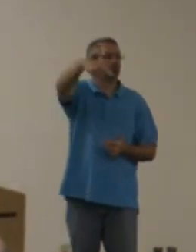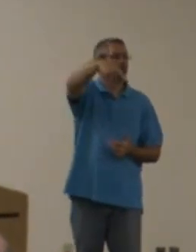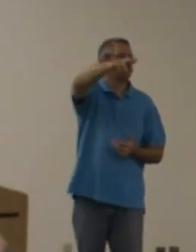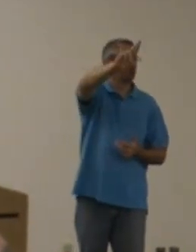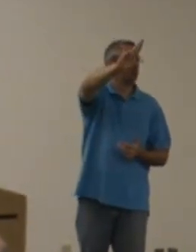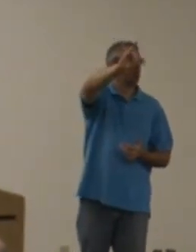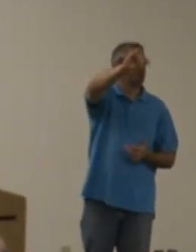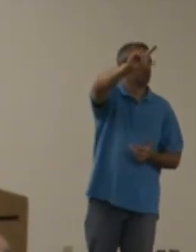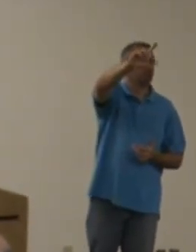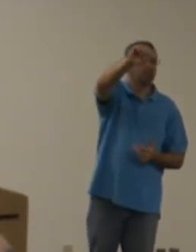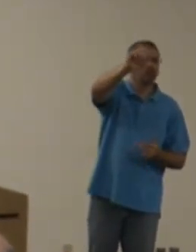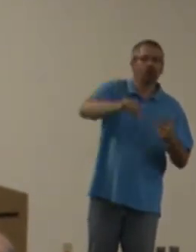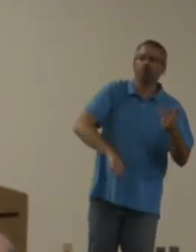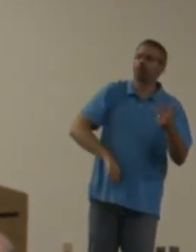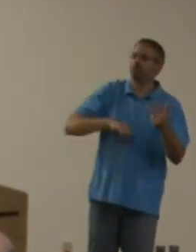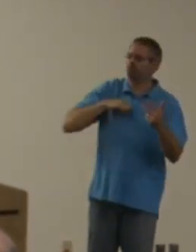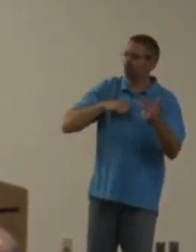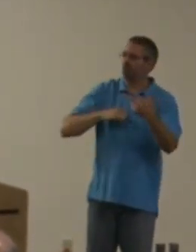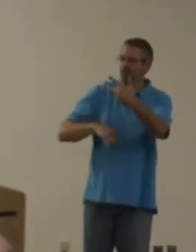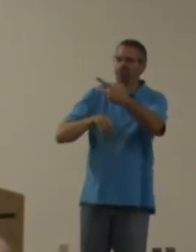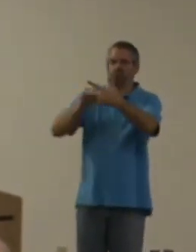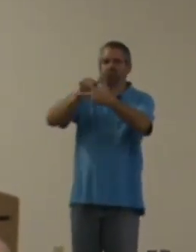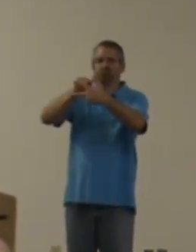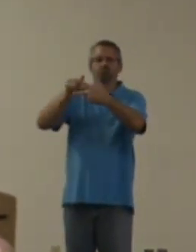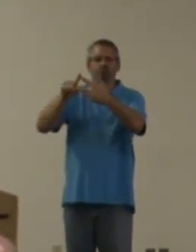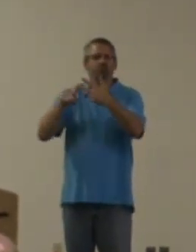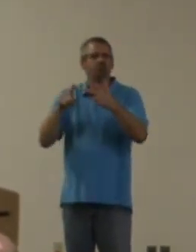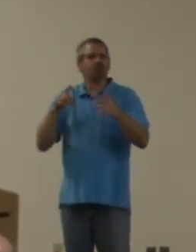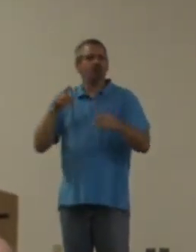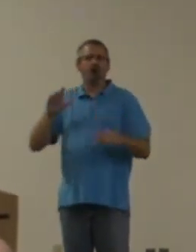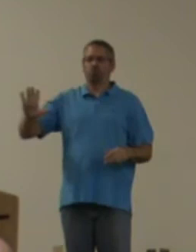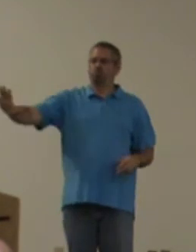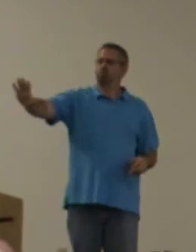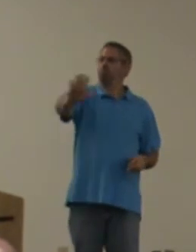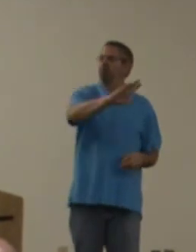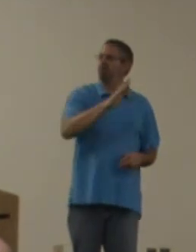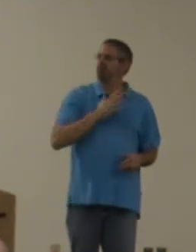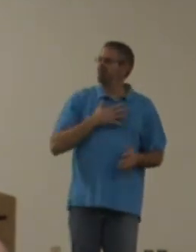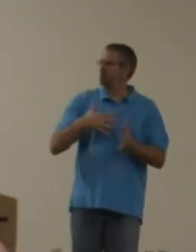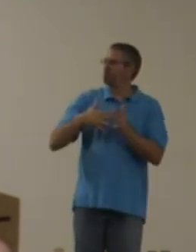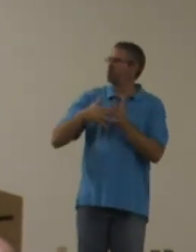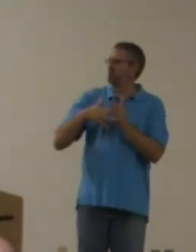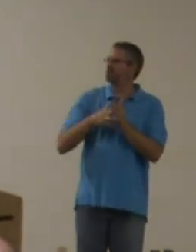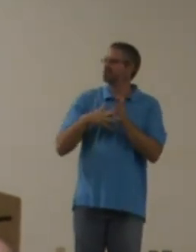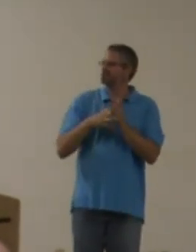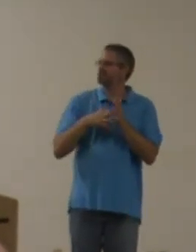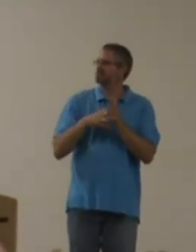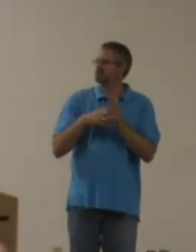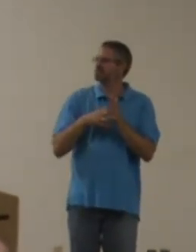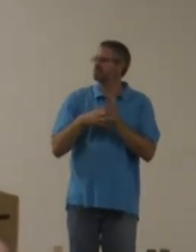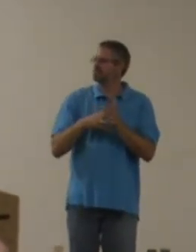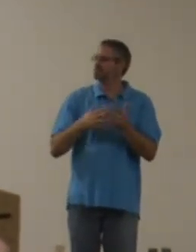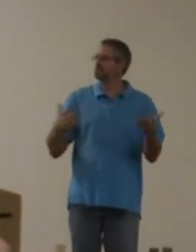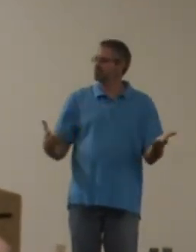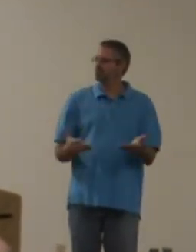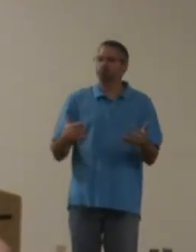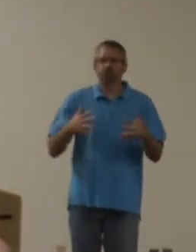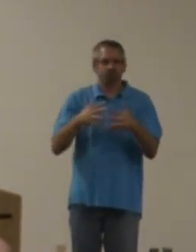Pride. Pride. How is it going to happen? We're going to talk about being free again. We are weak. These are our weaknesses.